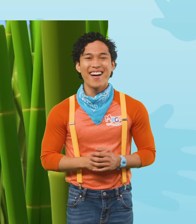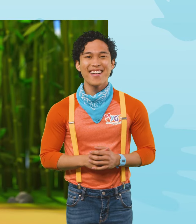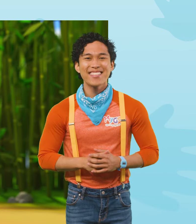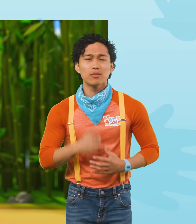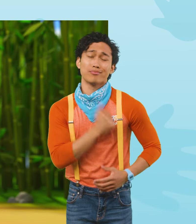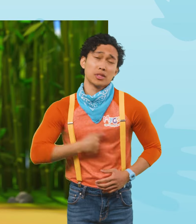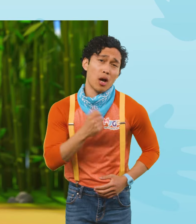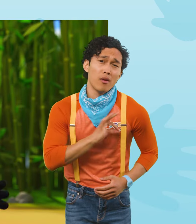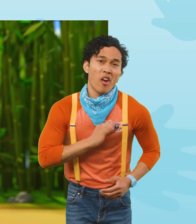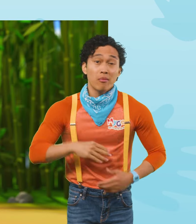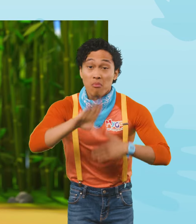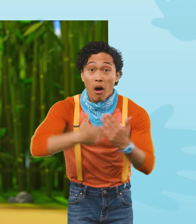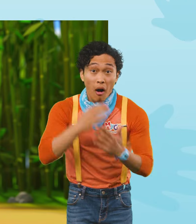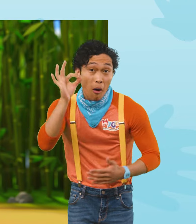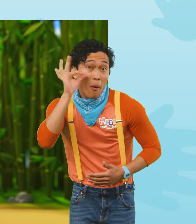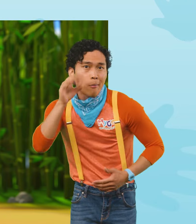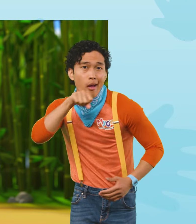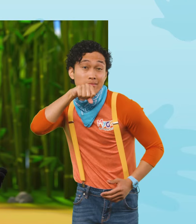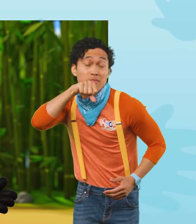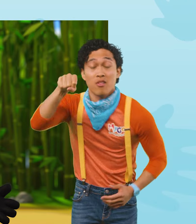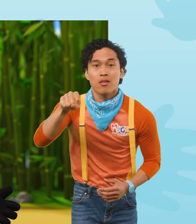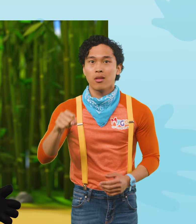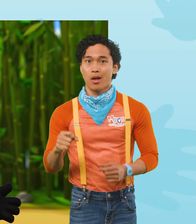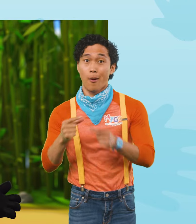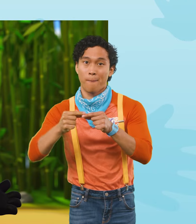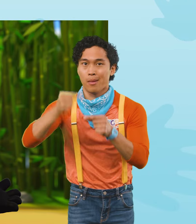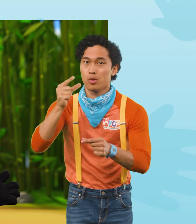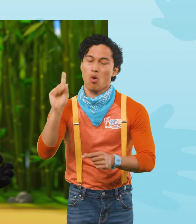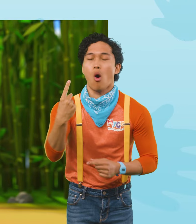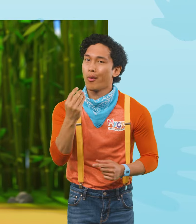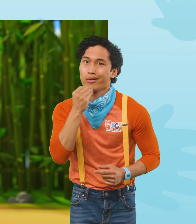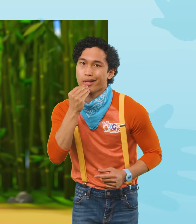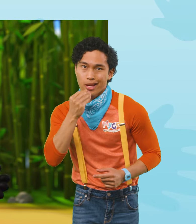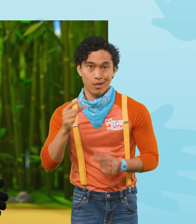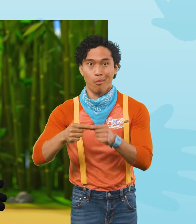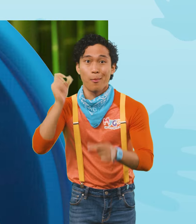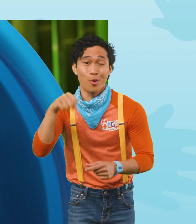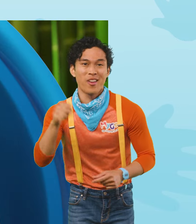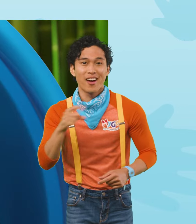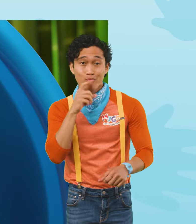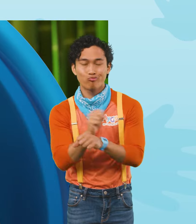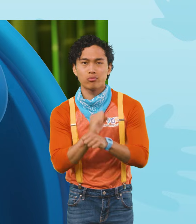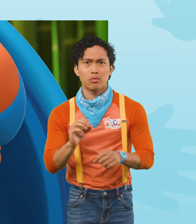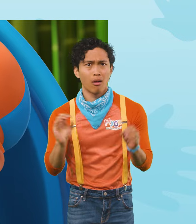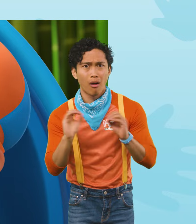Sorry, Fred. All pandas love bamboo. It's all we ever eat, actually. Not even ice cream?